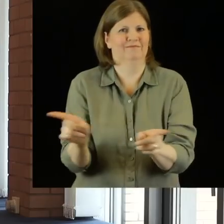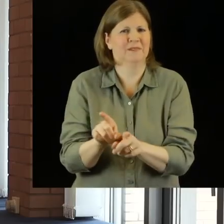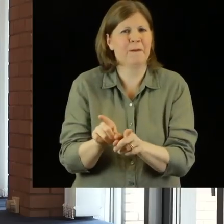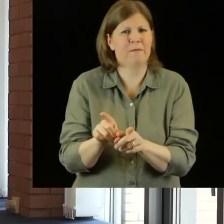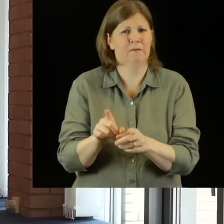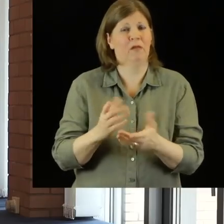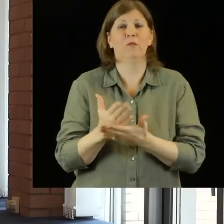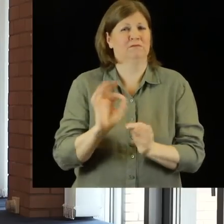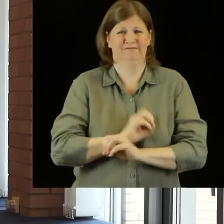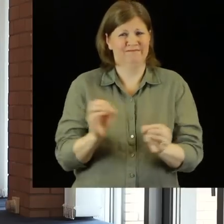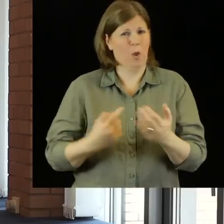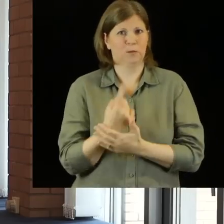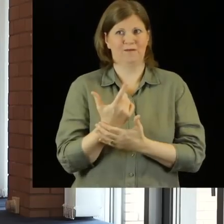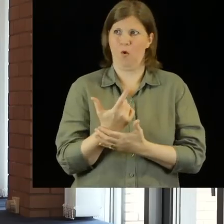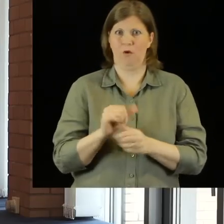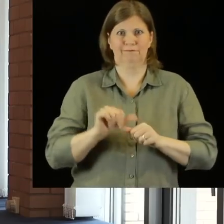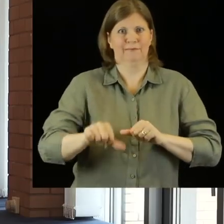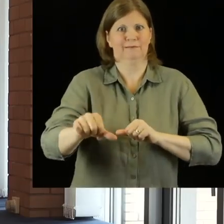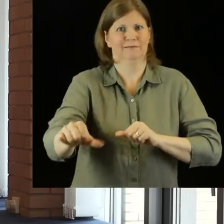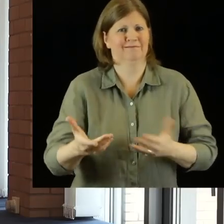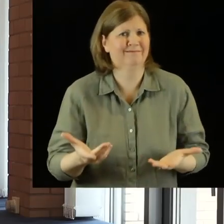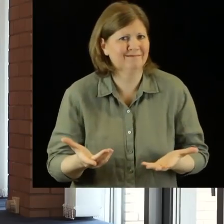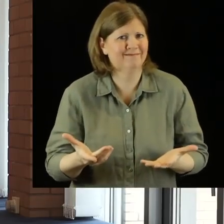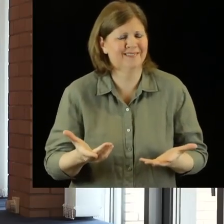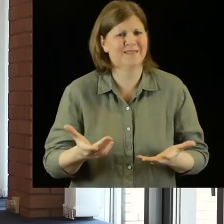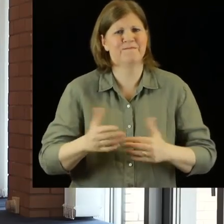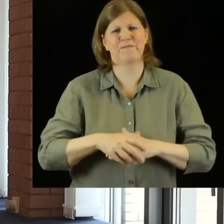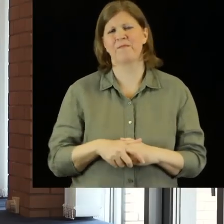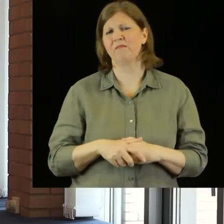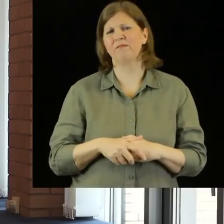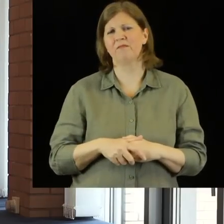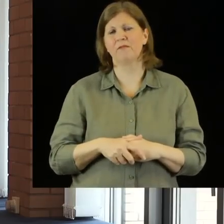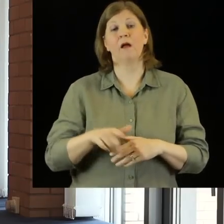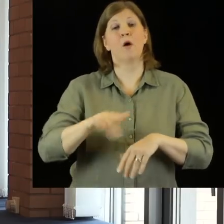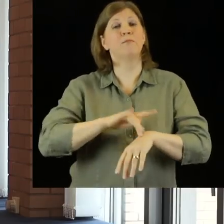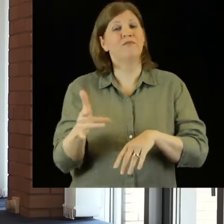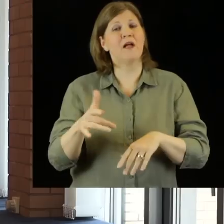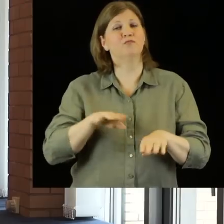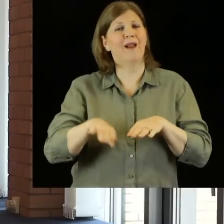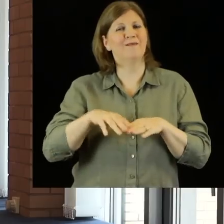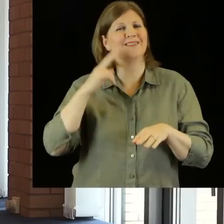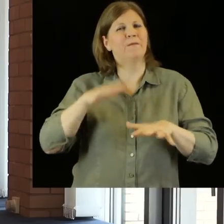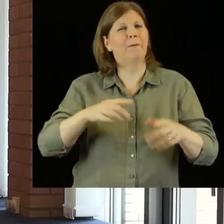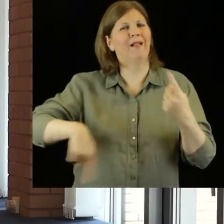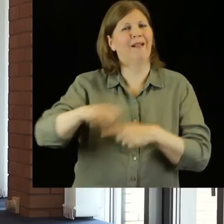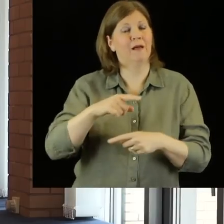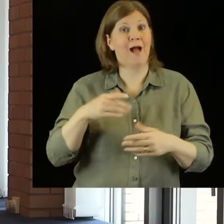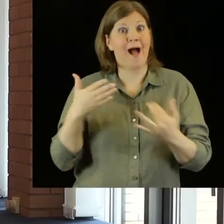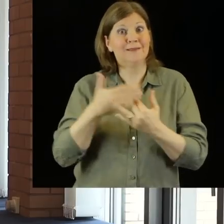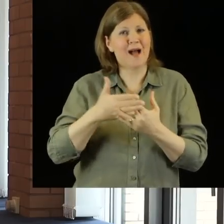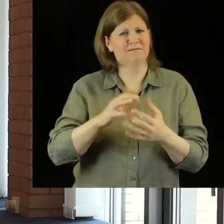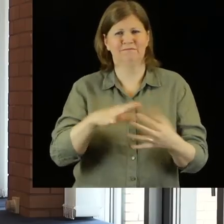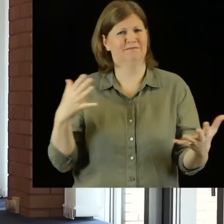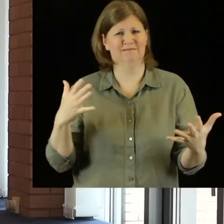for them to not have any opportunity to take that onto the next stage. That lack of access